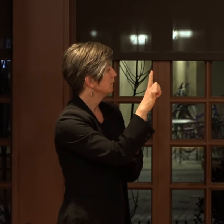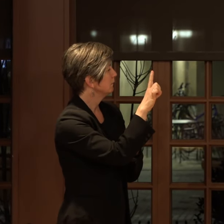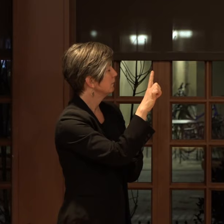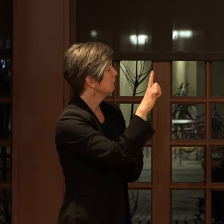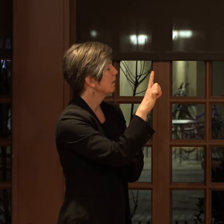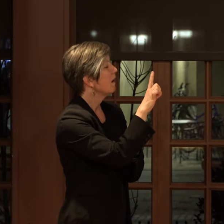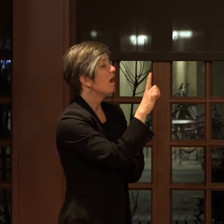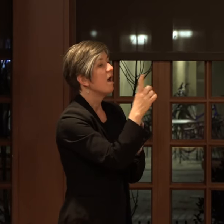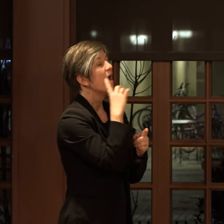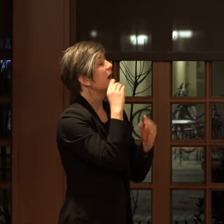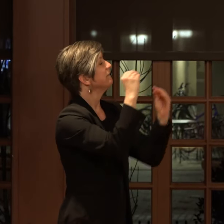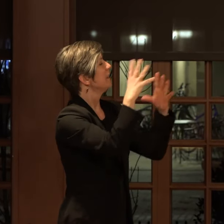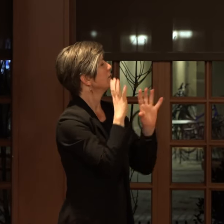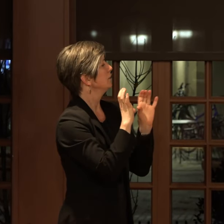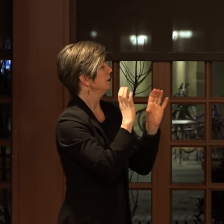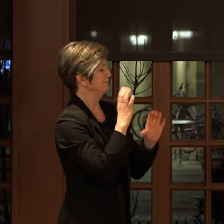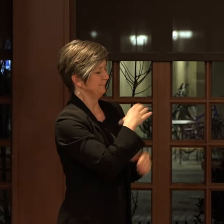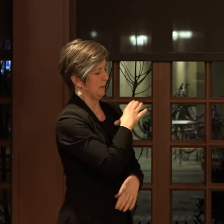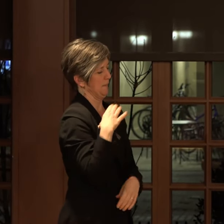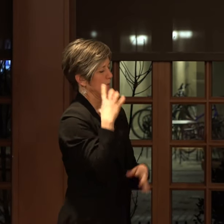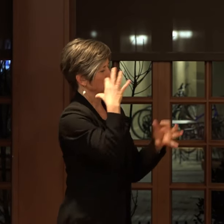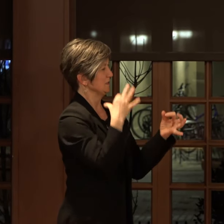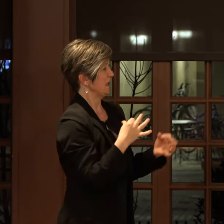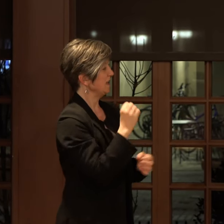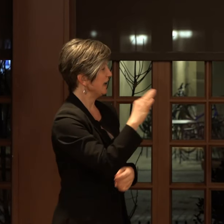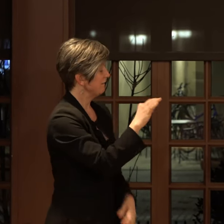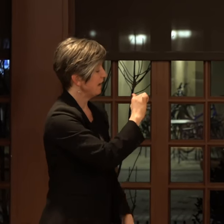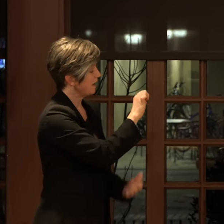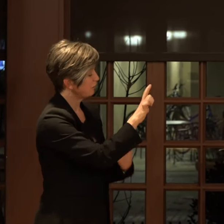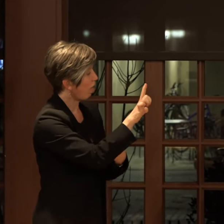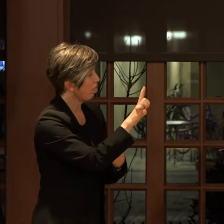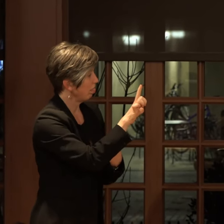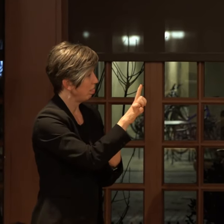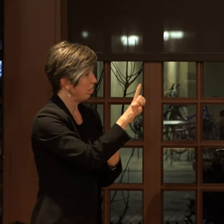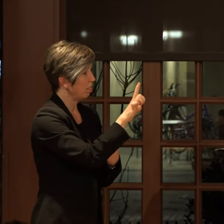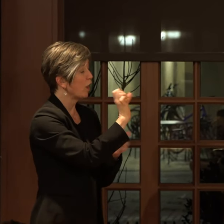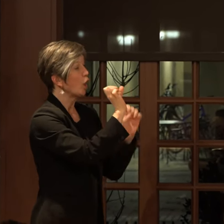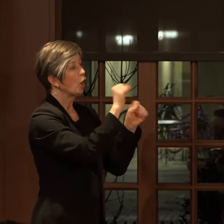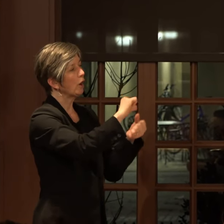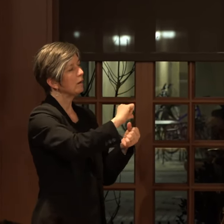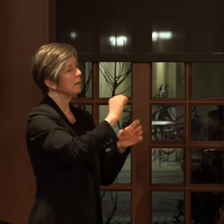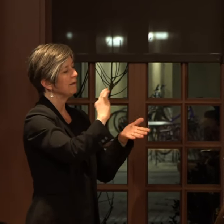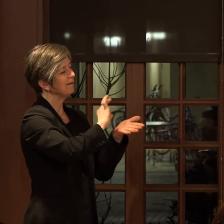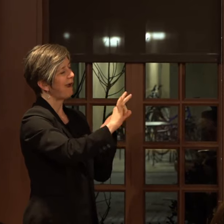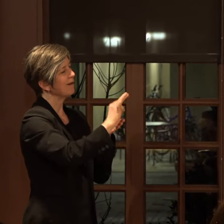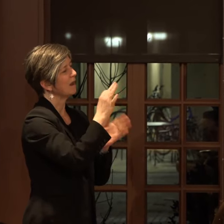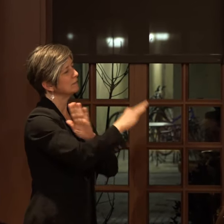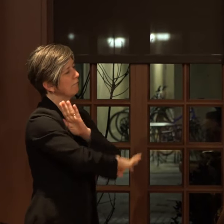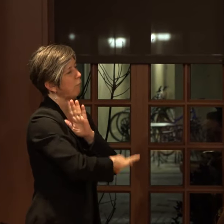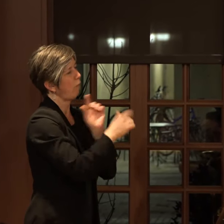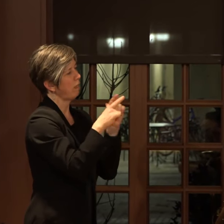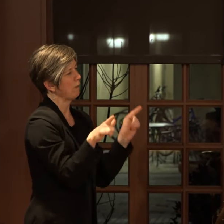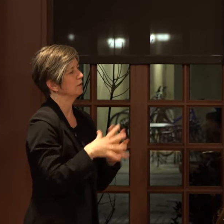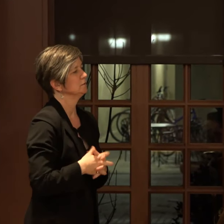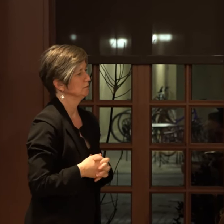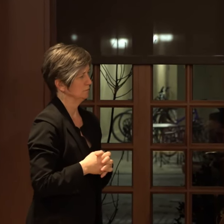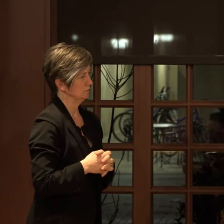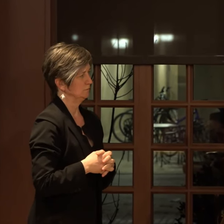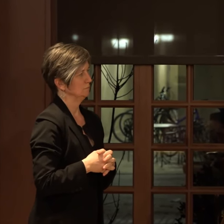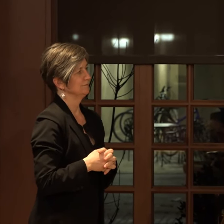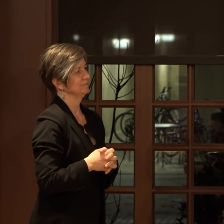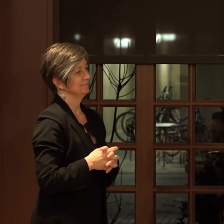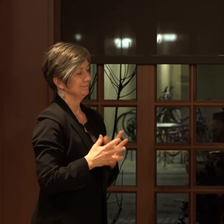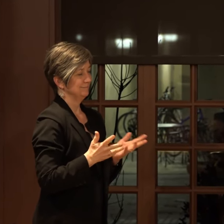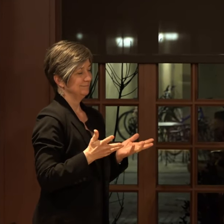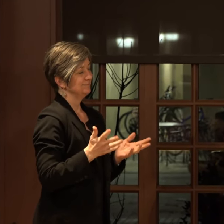I was on a faculty committee to decide whether American Sign Language could be counted as a foreign language. And